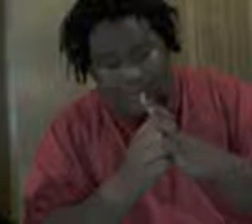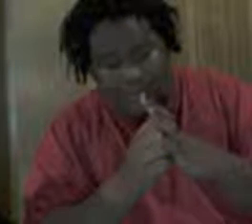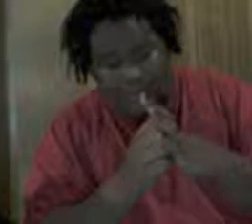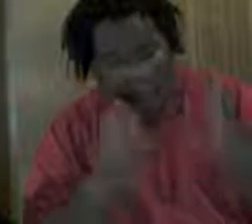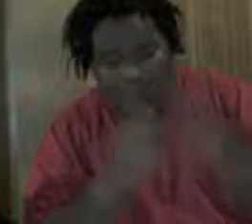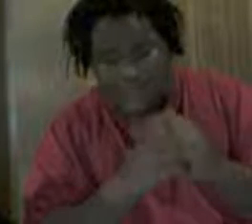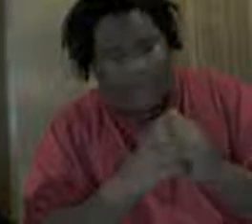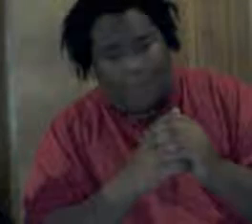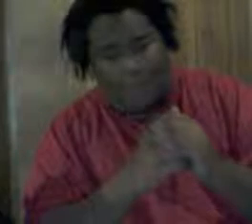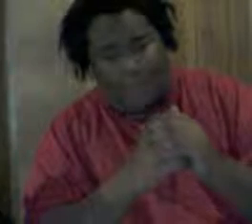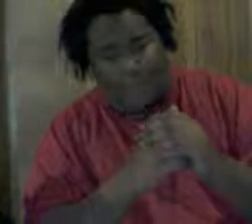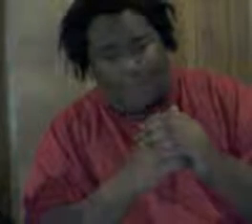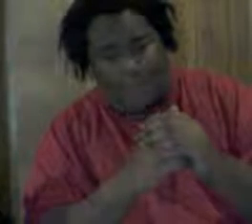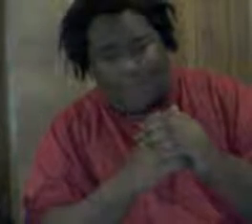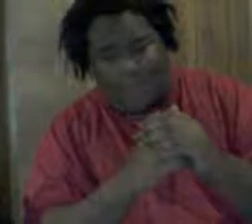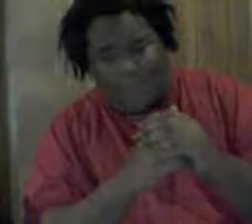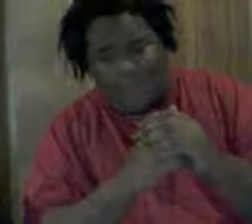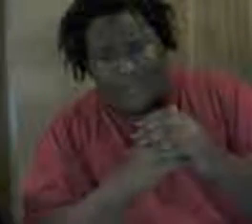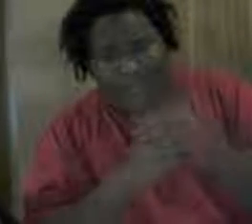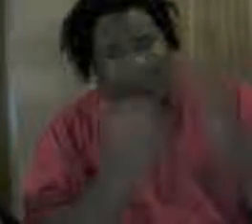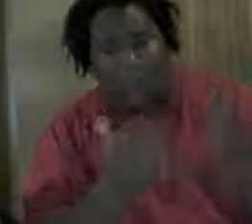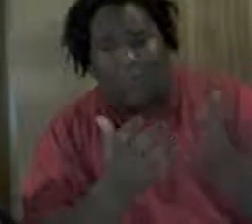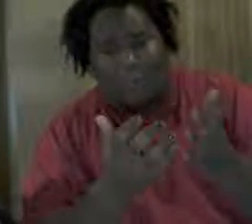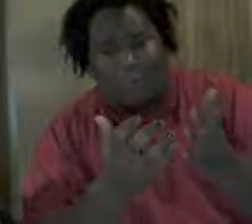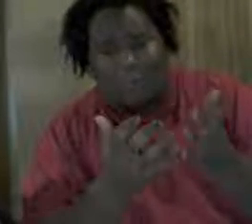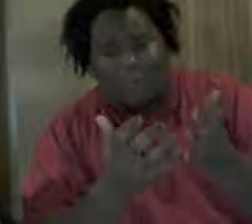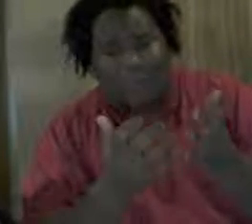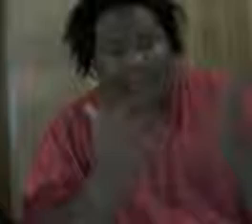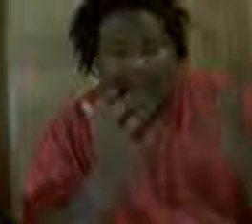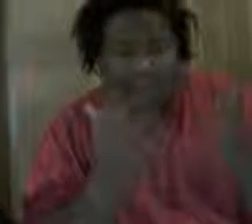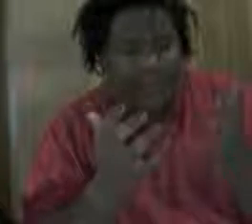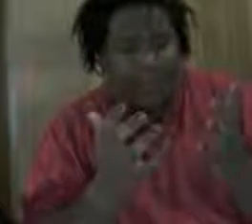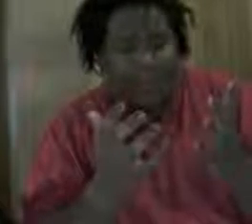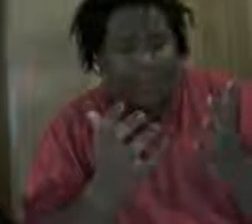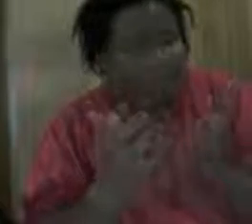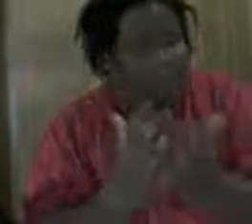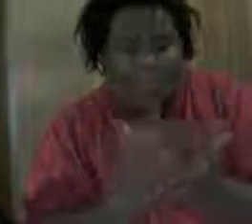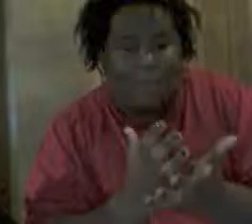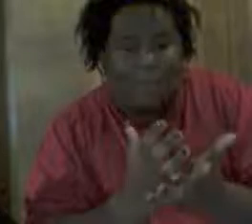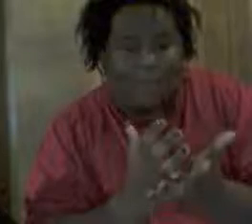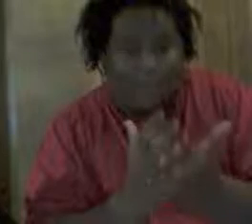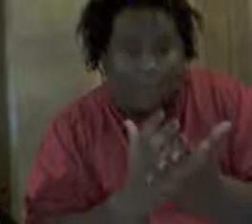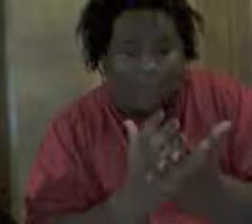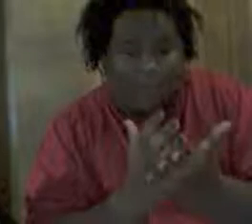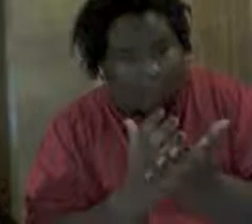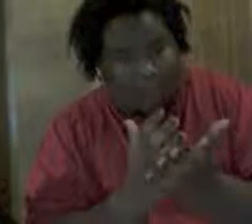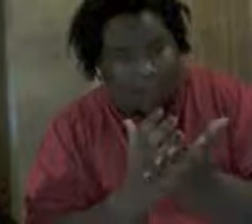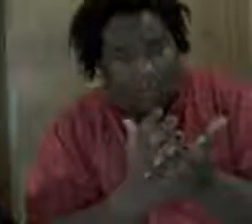all I have to say about Rick Rolling, stop with the Rick Rolling, it's not funny, it never really was all that funny, I mean,